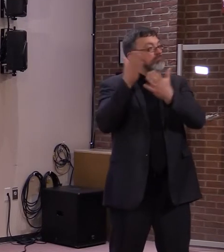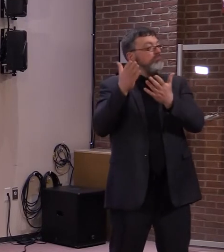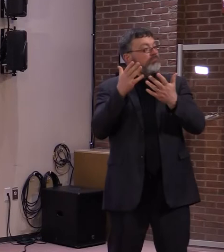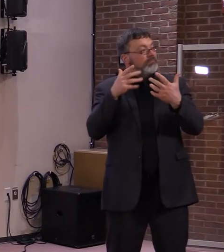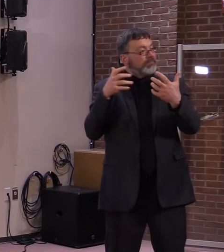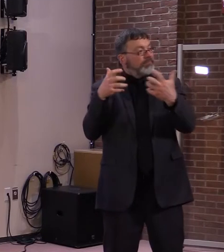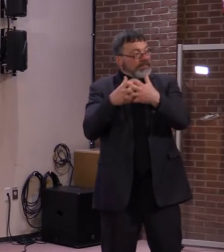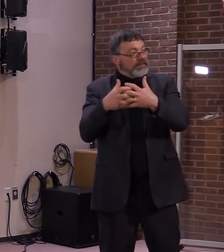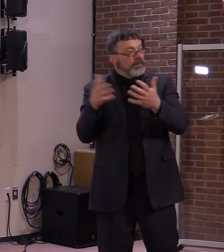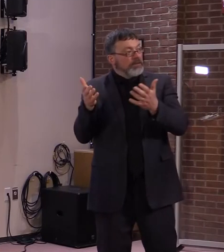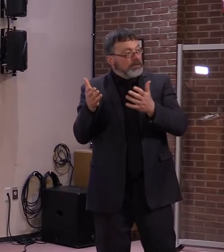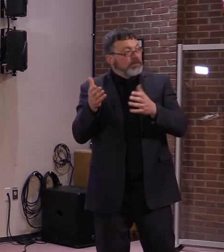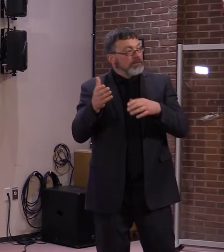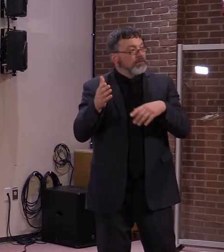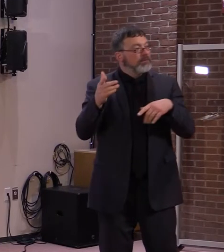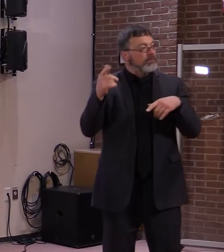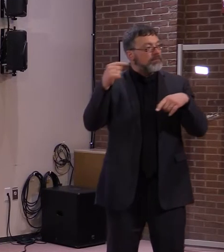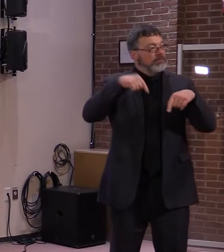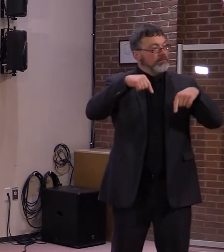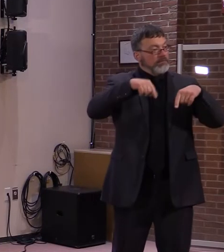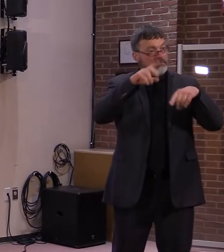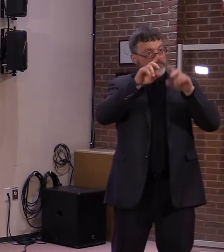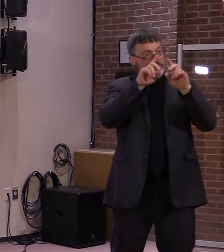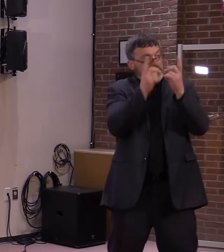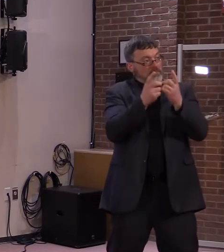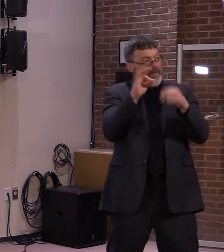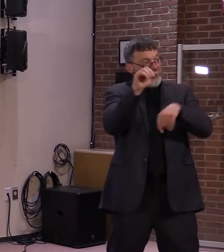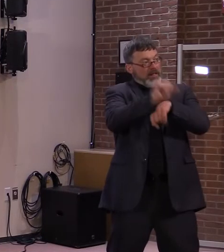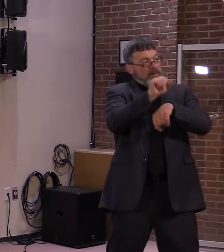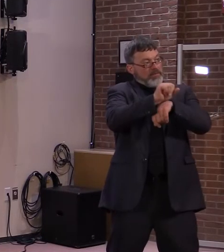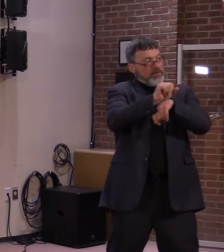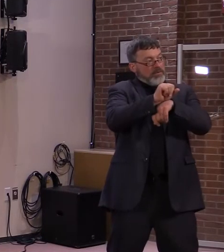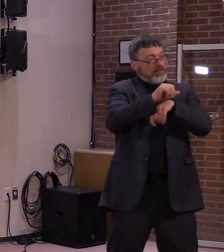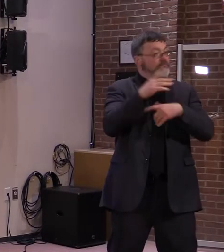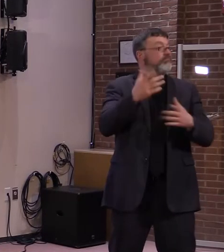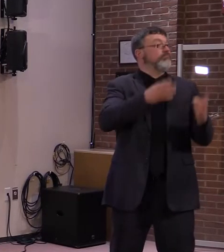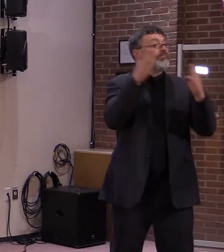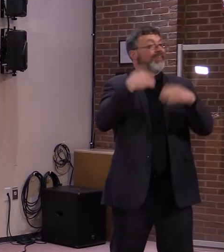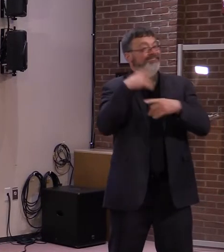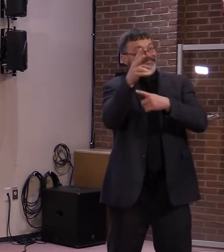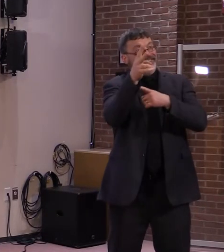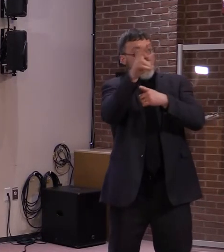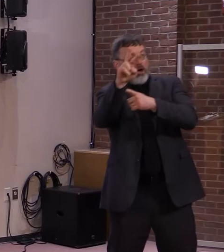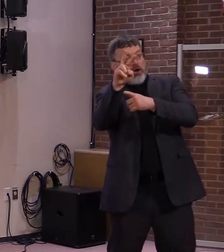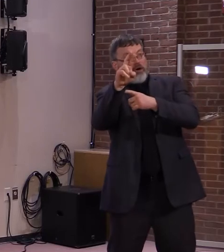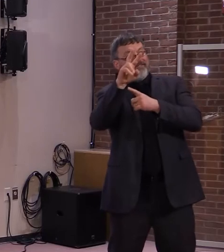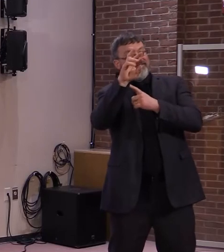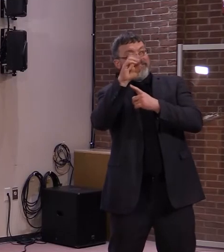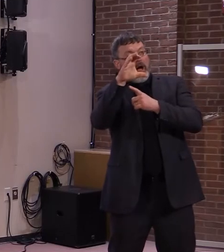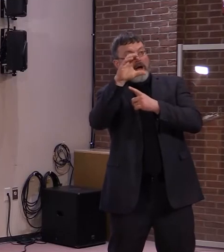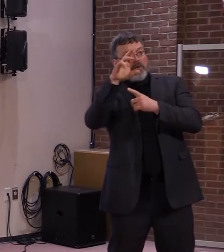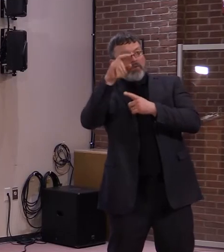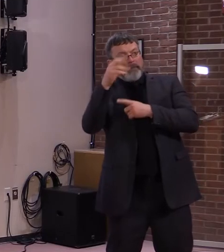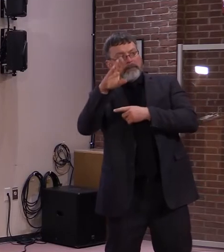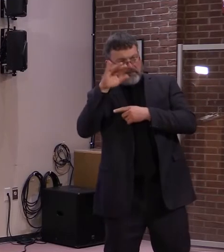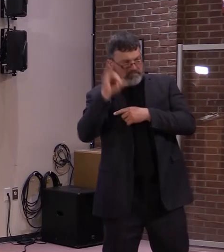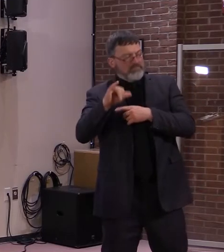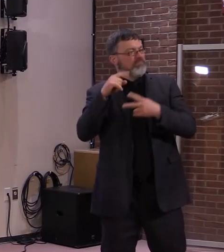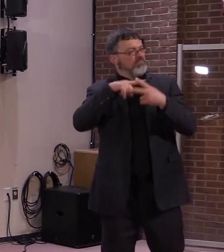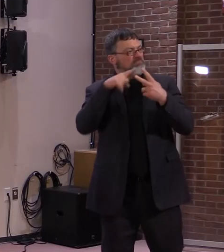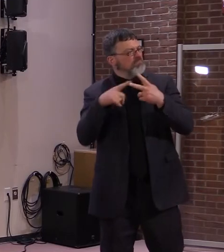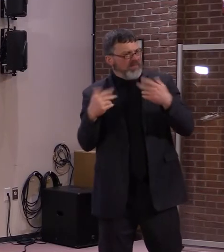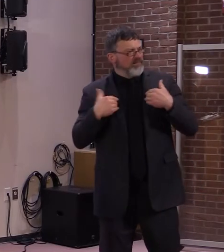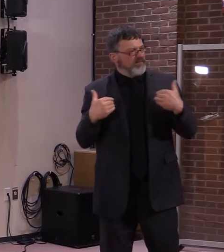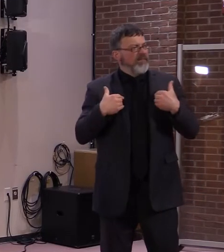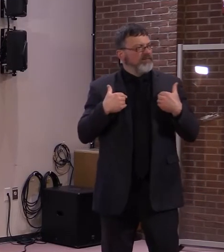and find open positions. So, you know, from that perspective, there are plenty